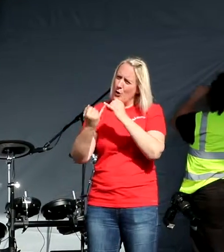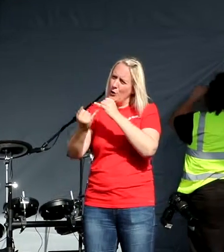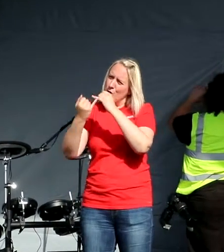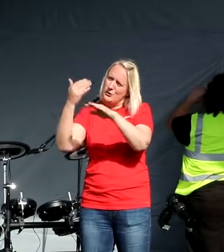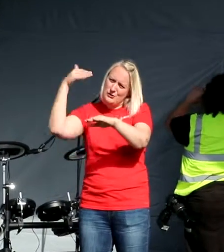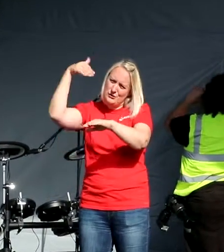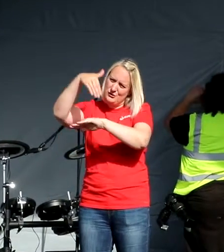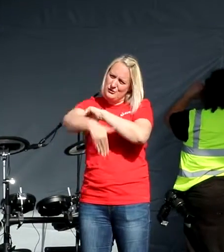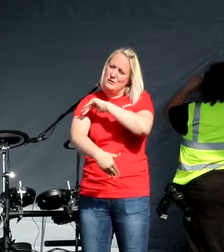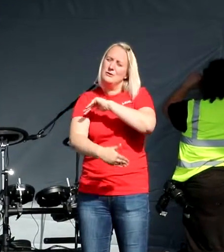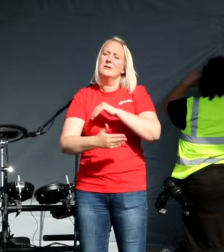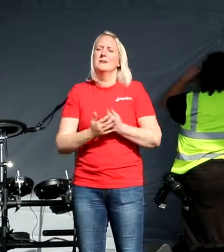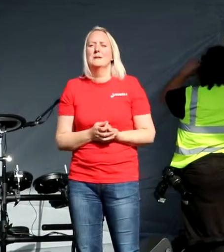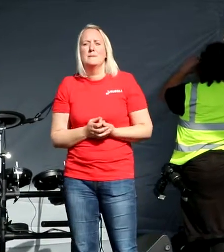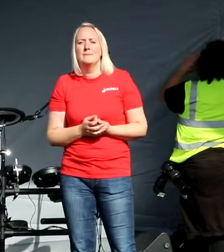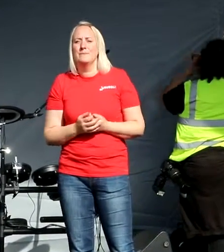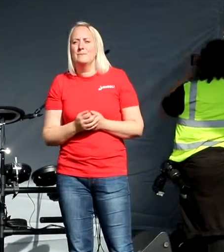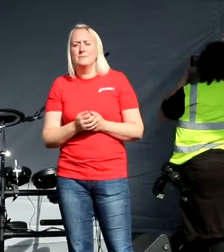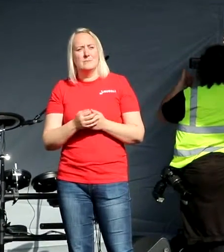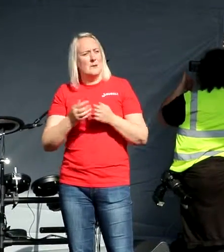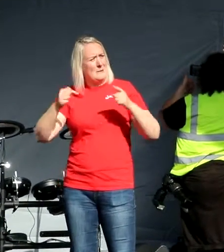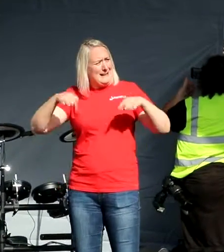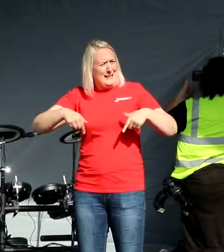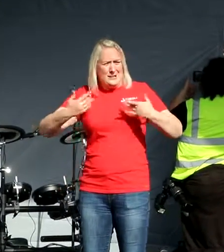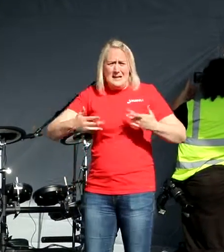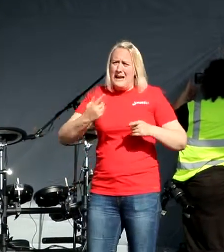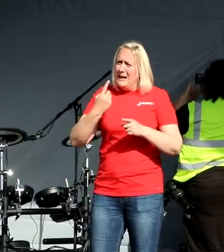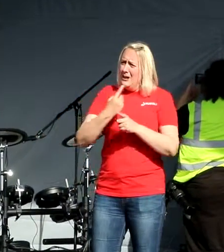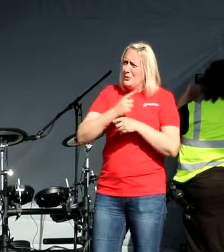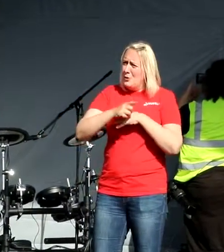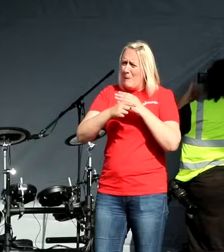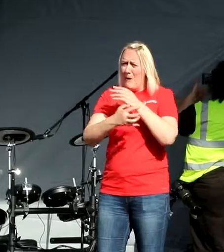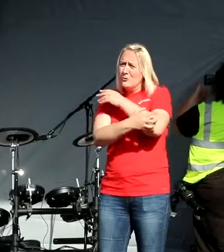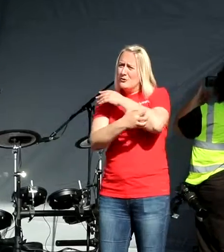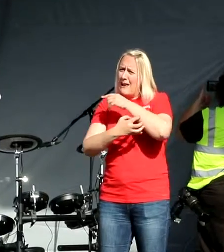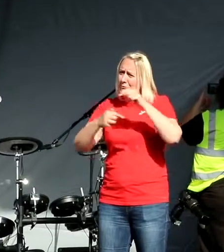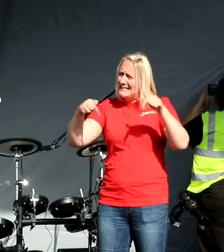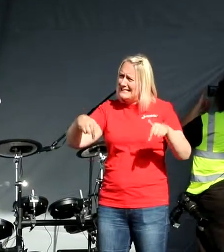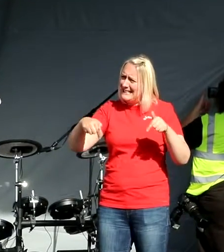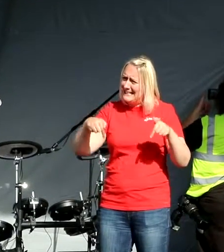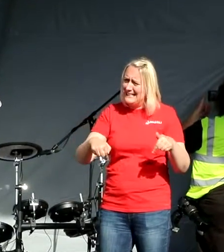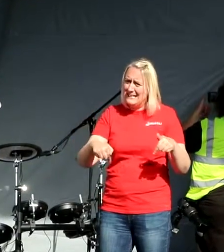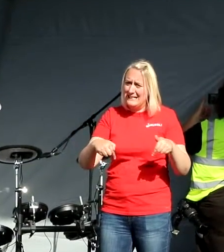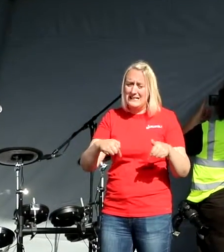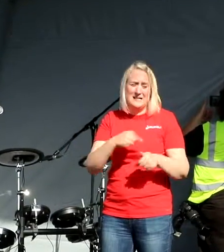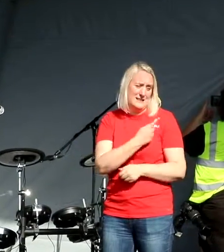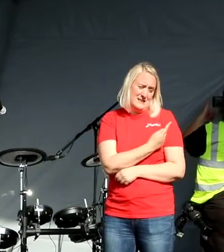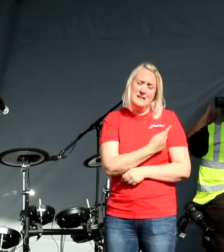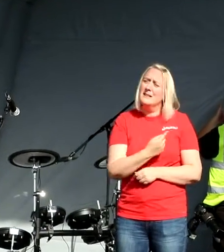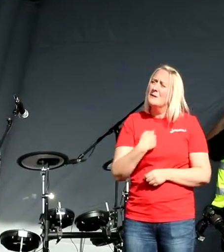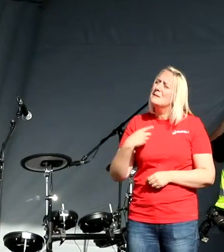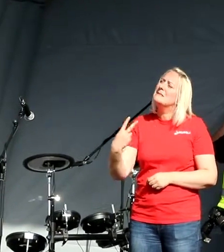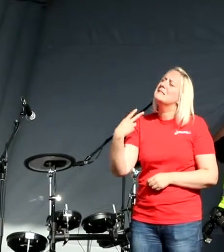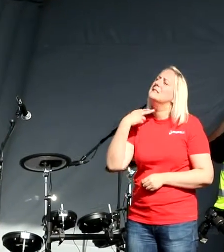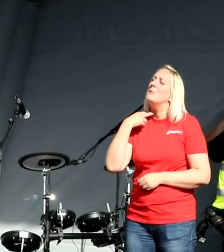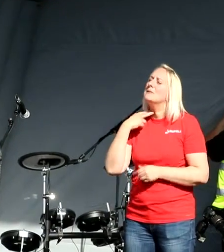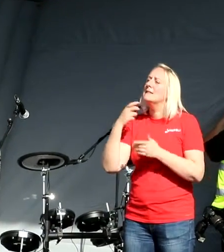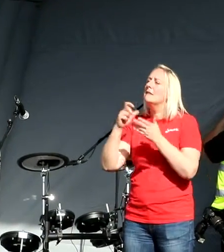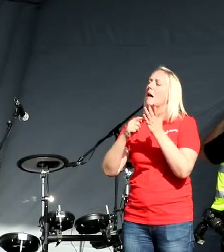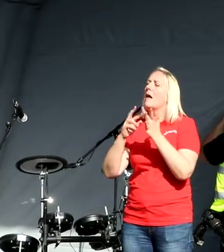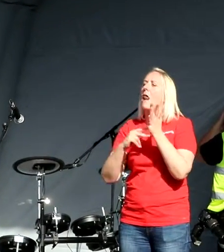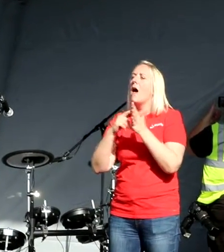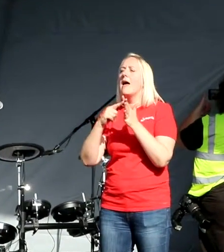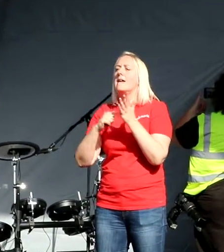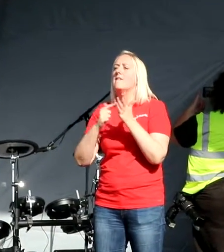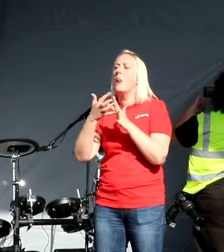Now, we're here today to talk about austerity. And I just want to make this point. I was very disappointed when Clive Lewis at the Labour